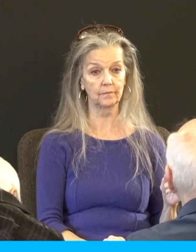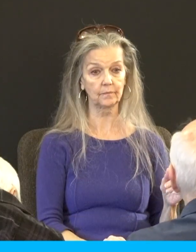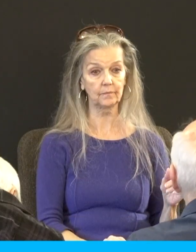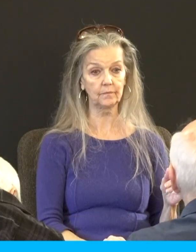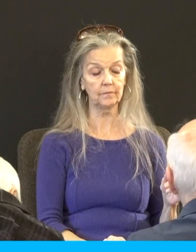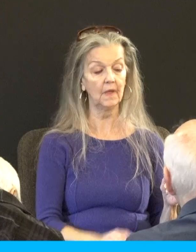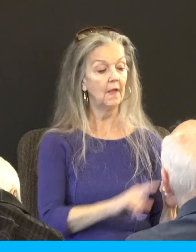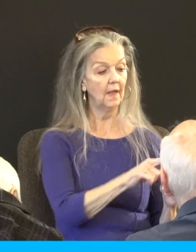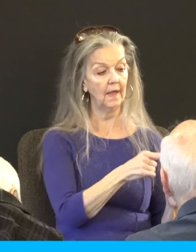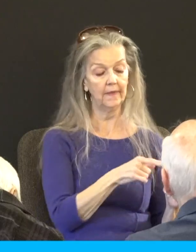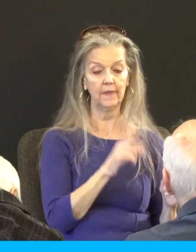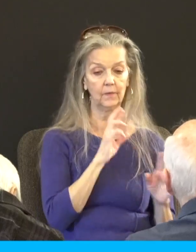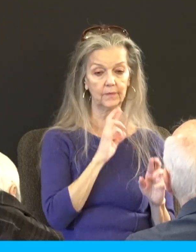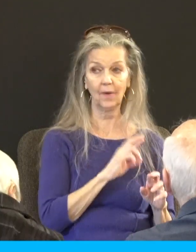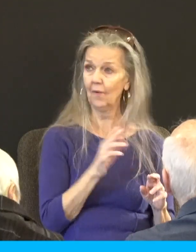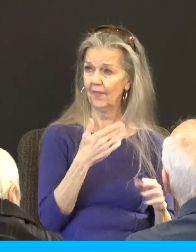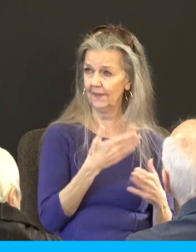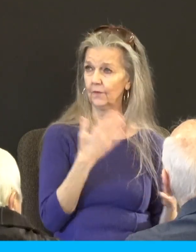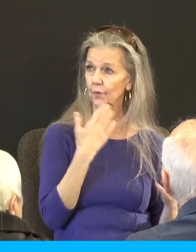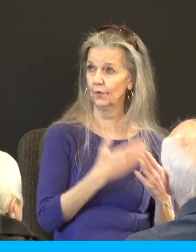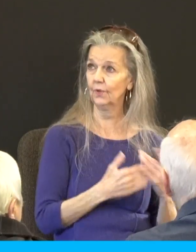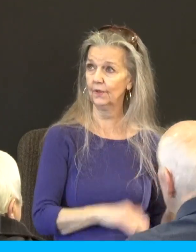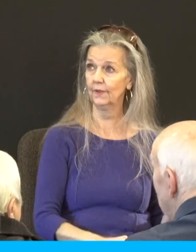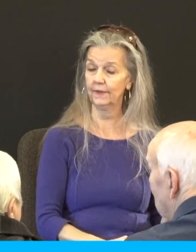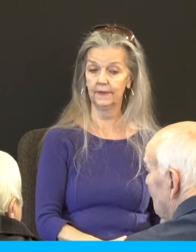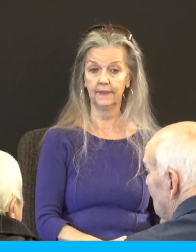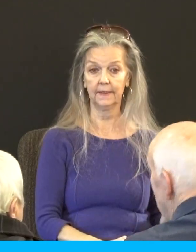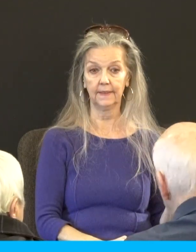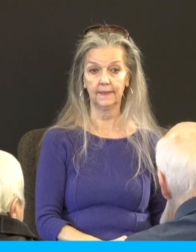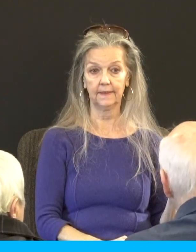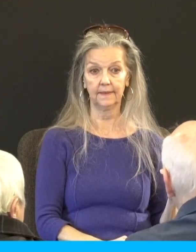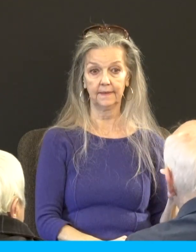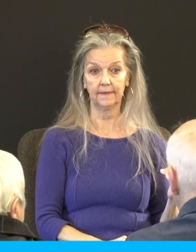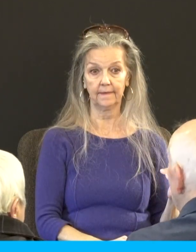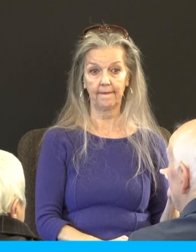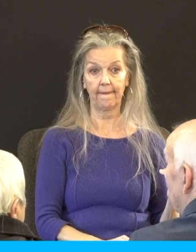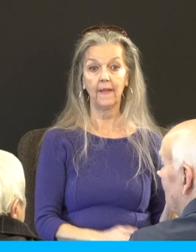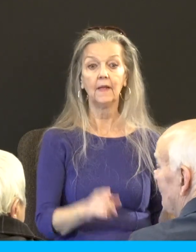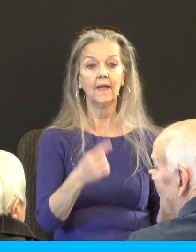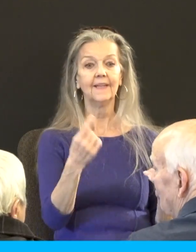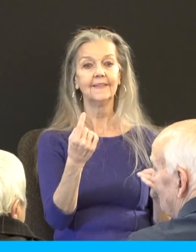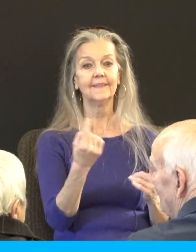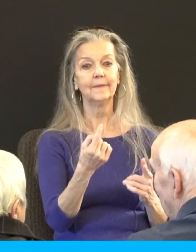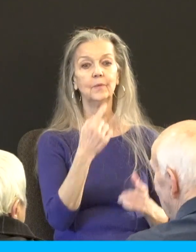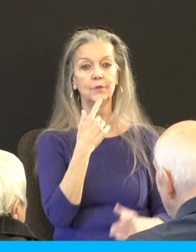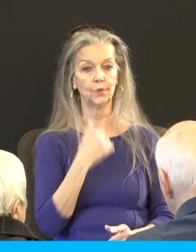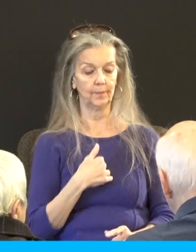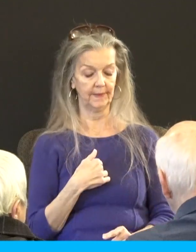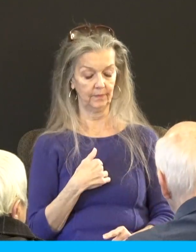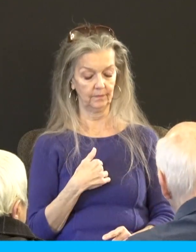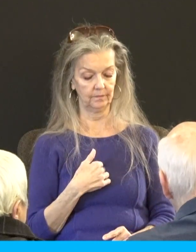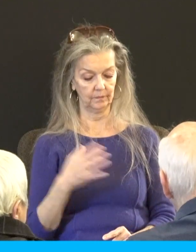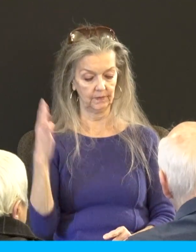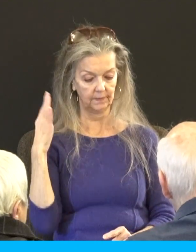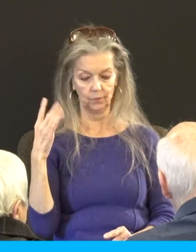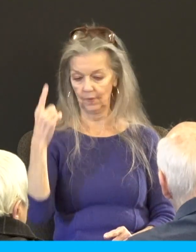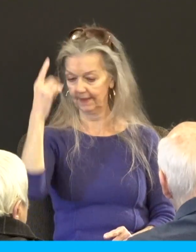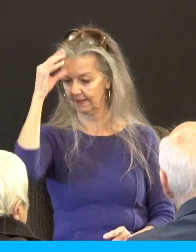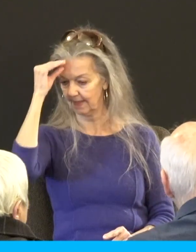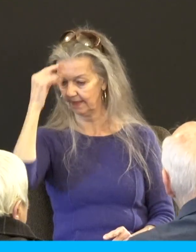things like yeah but things are good I had this said to me once let me see how you take it one guy said to me my wife is